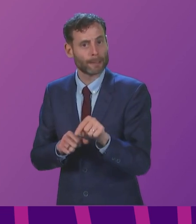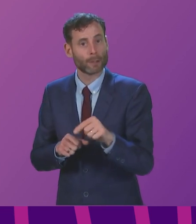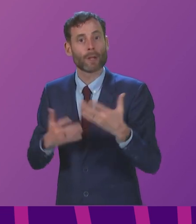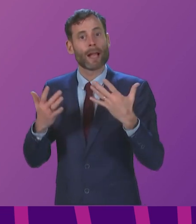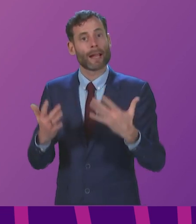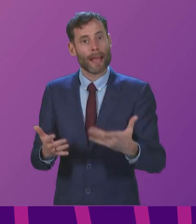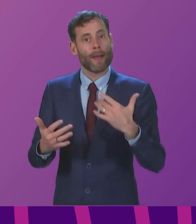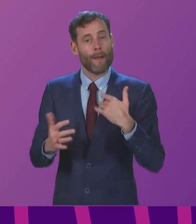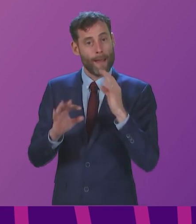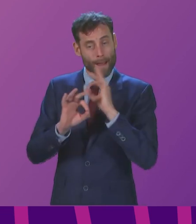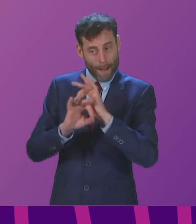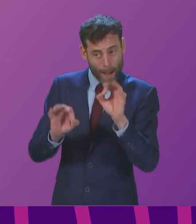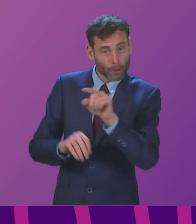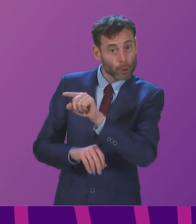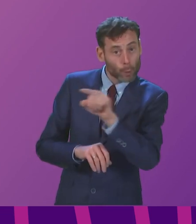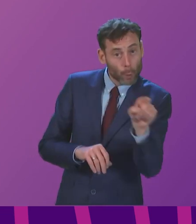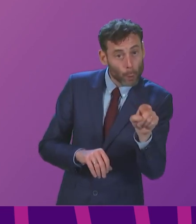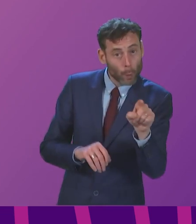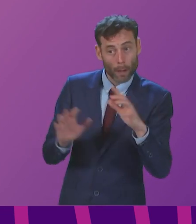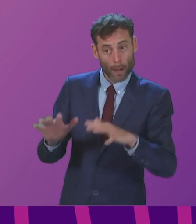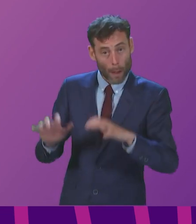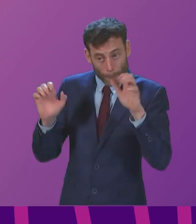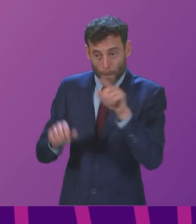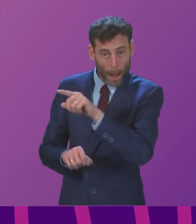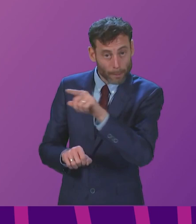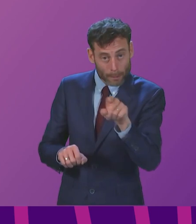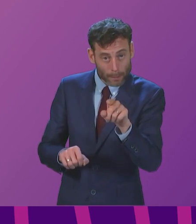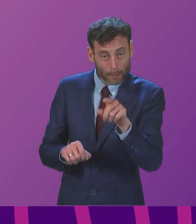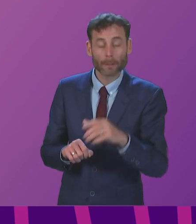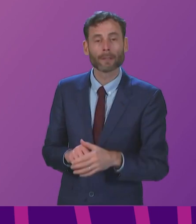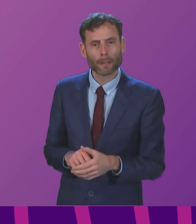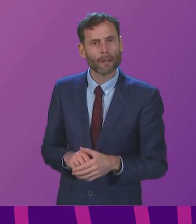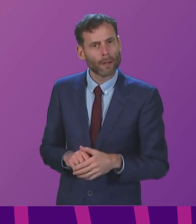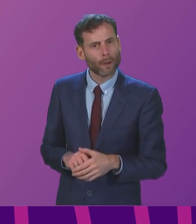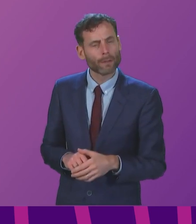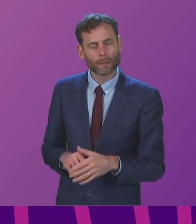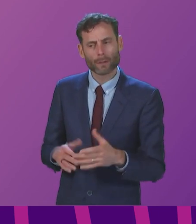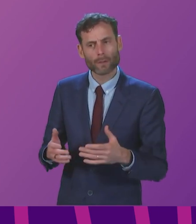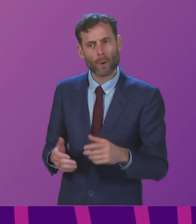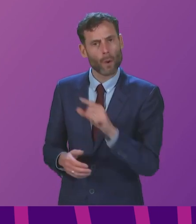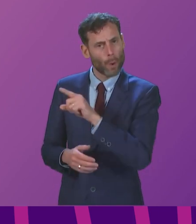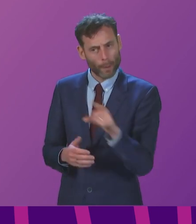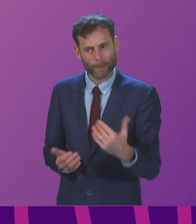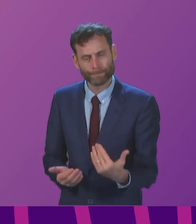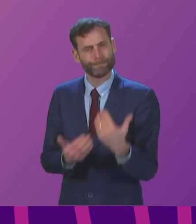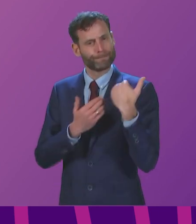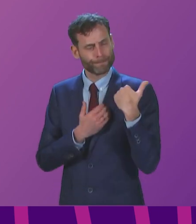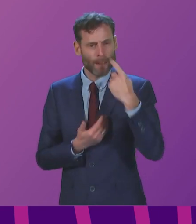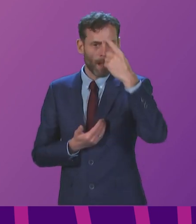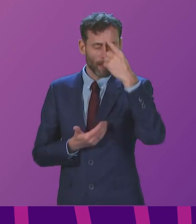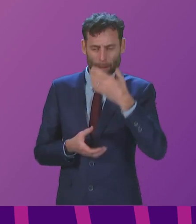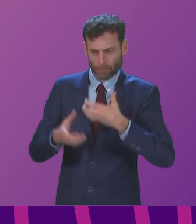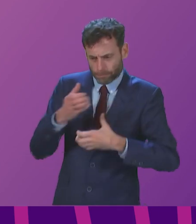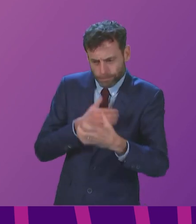I would like to say to you and folks in church that we are called to have compassion, compassion,